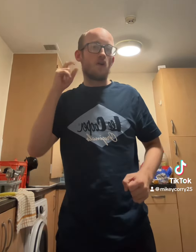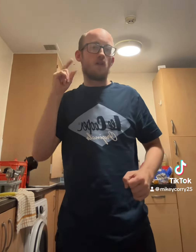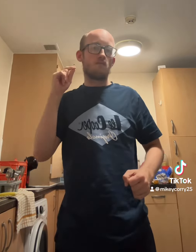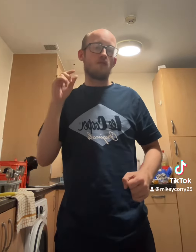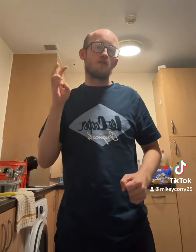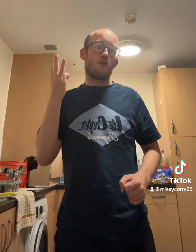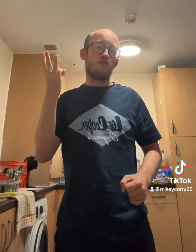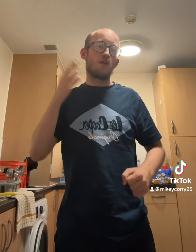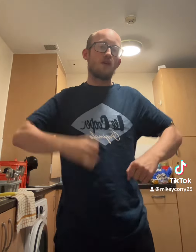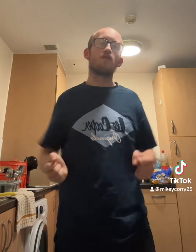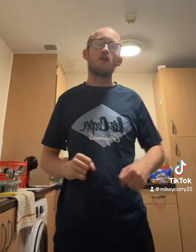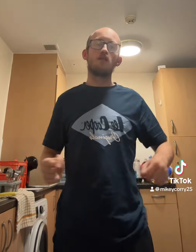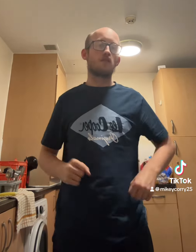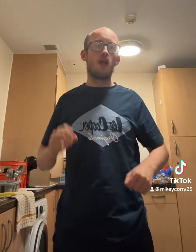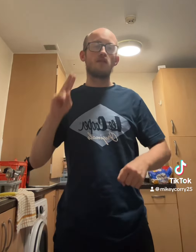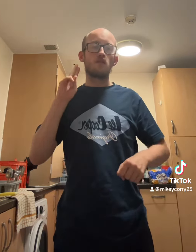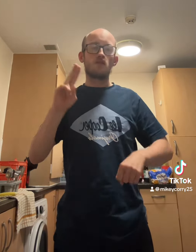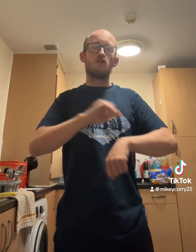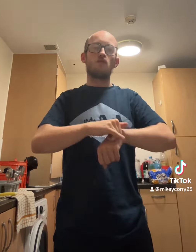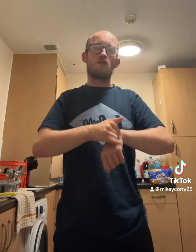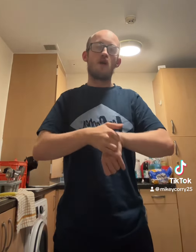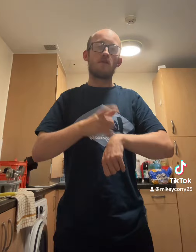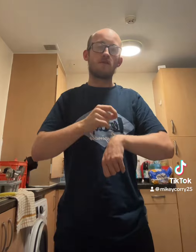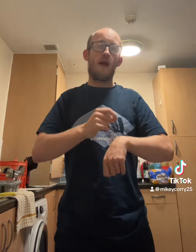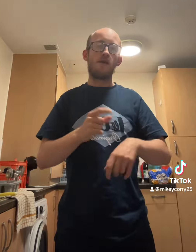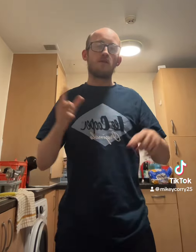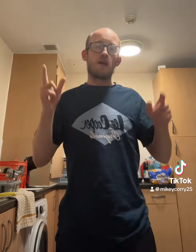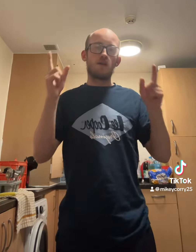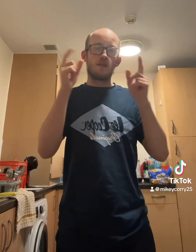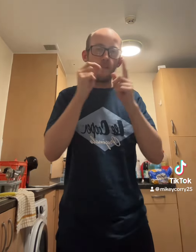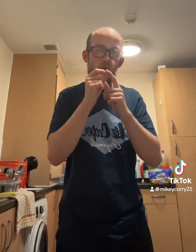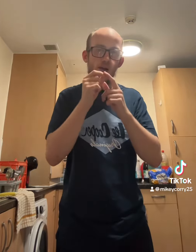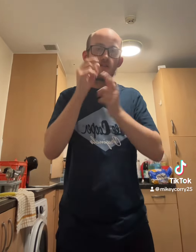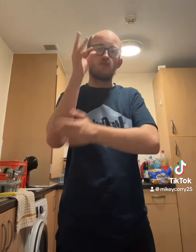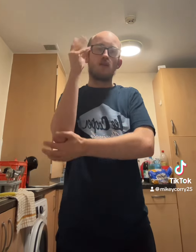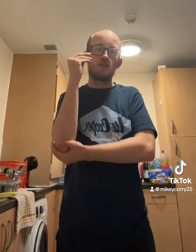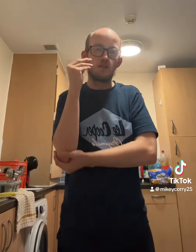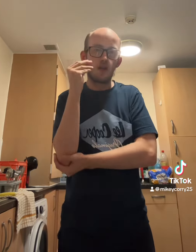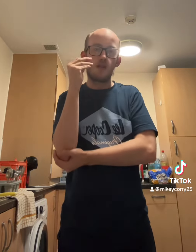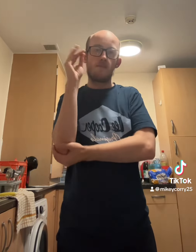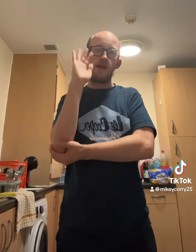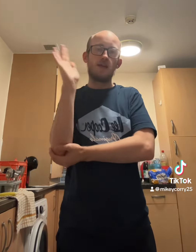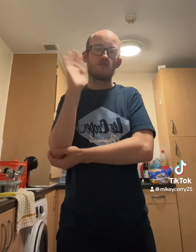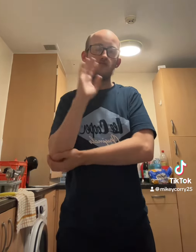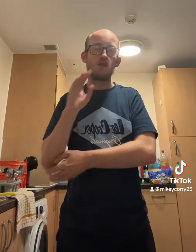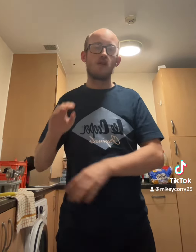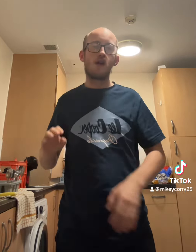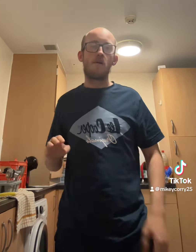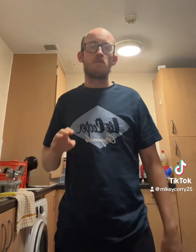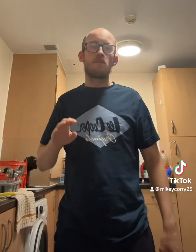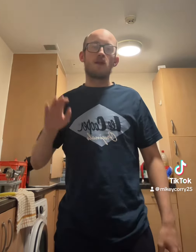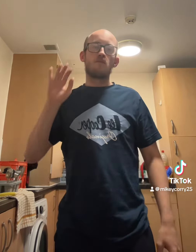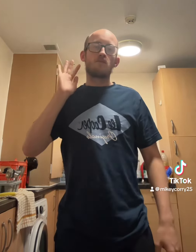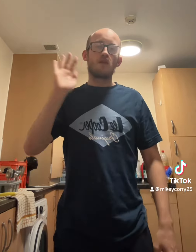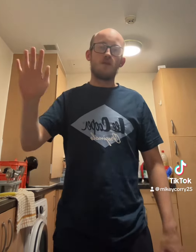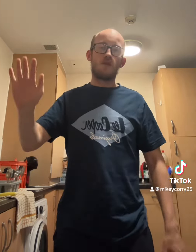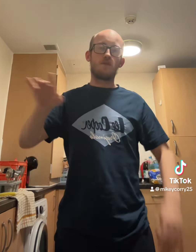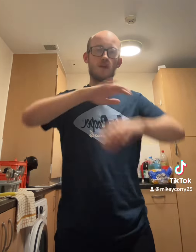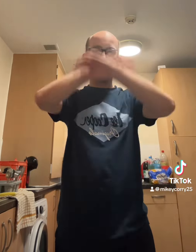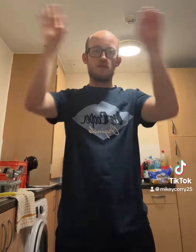birds, three French hands, two turtle doves And a partridge in a pear tree On the fifth day